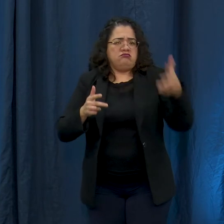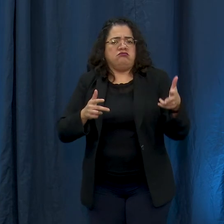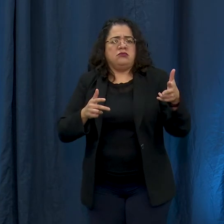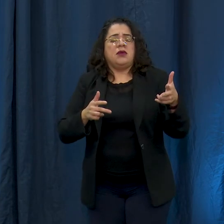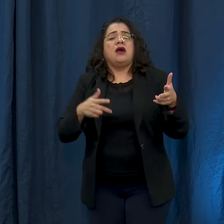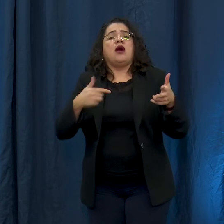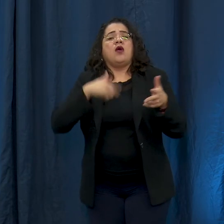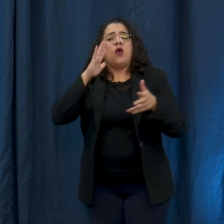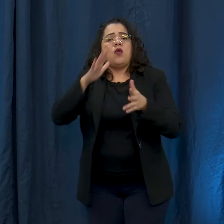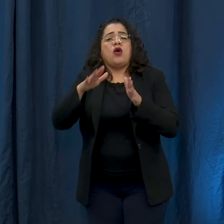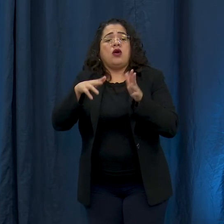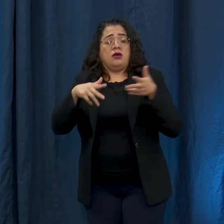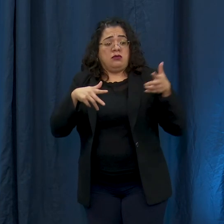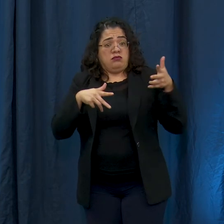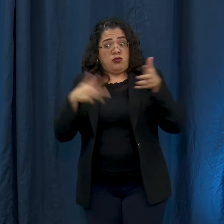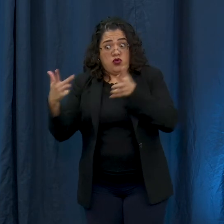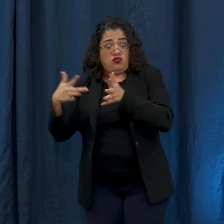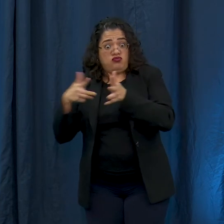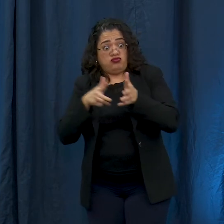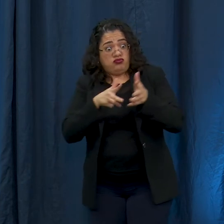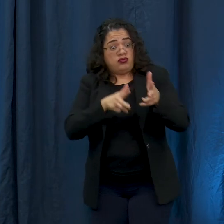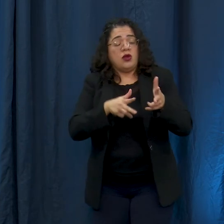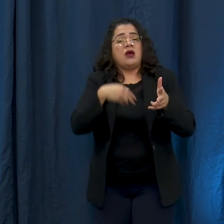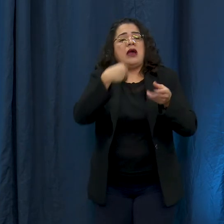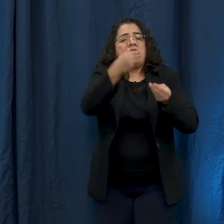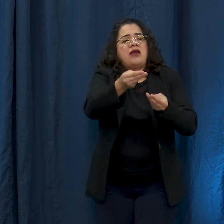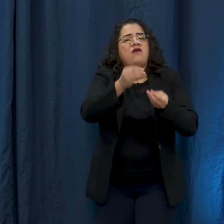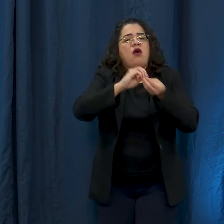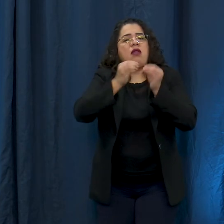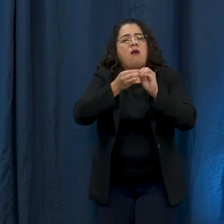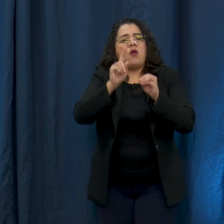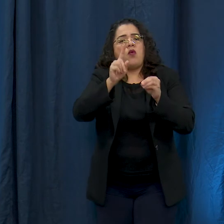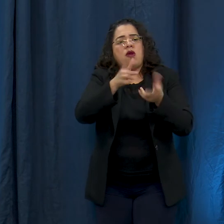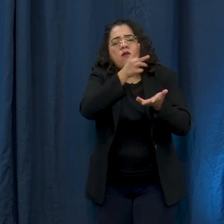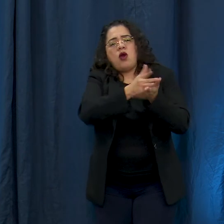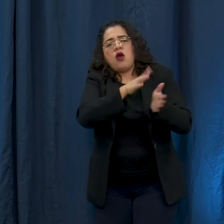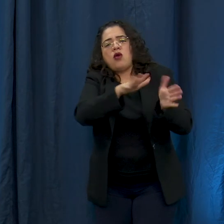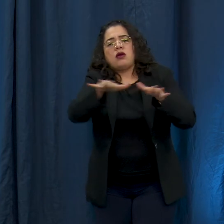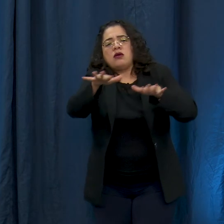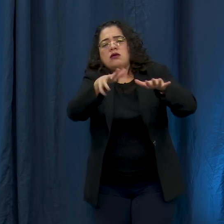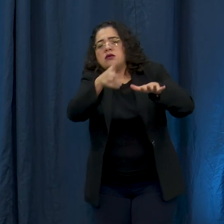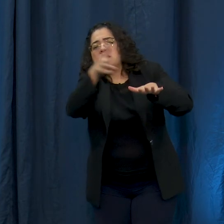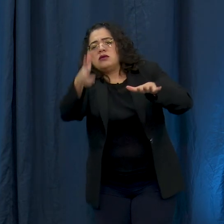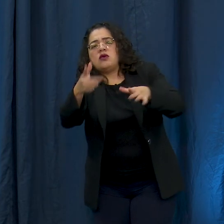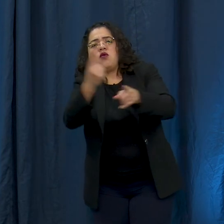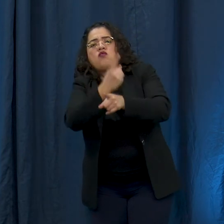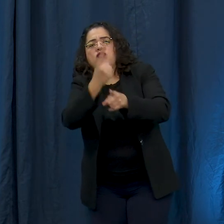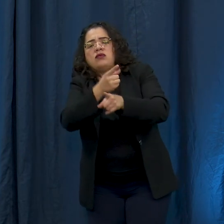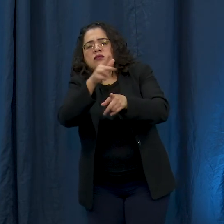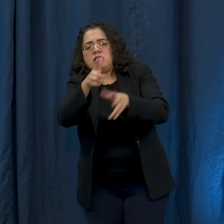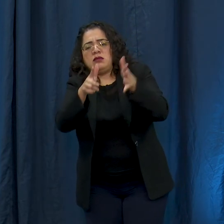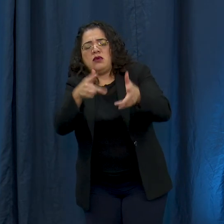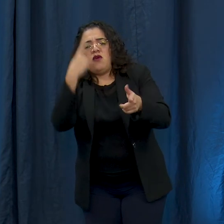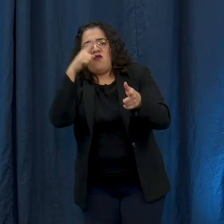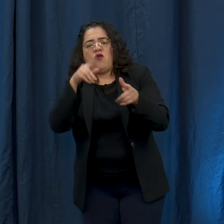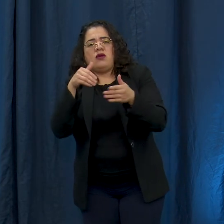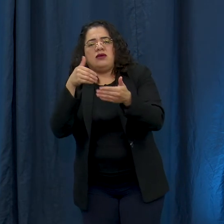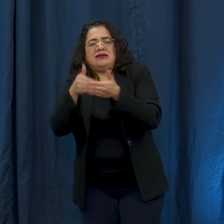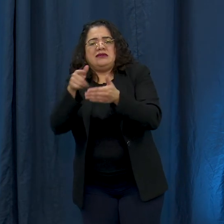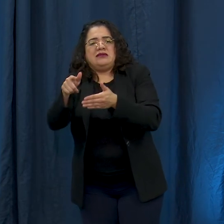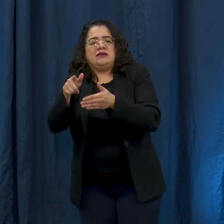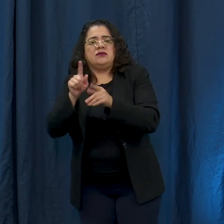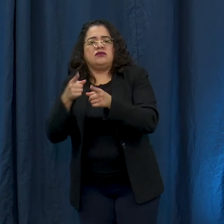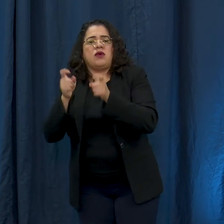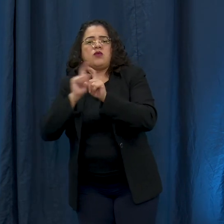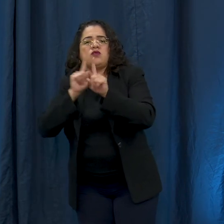appropriate area when they arrive at the site. As the mayor mentioned as well, we've had